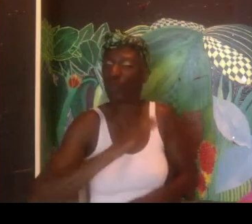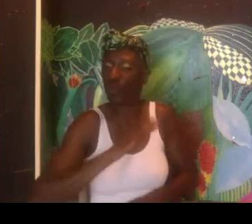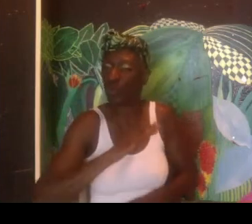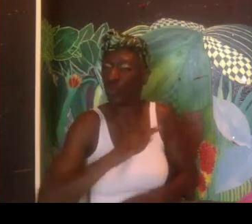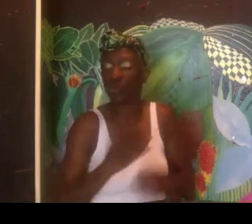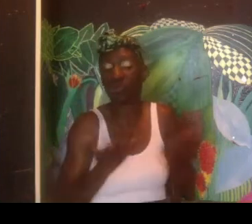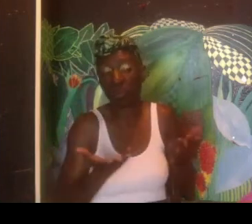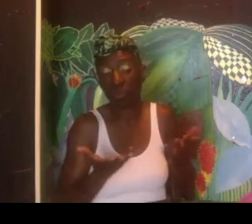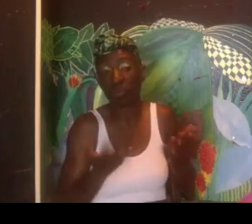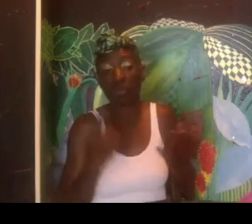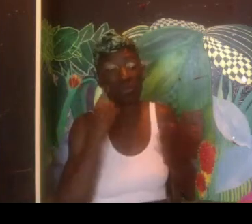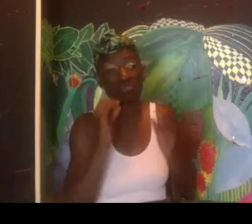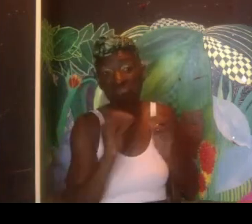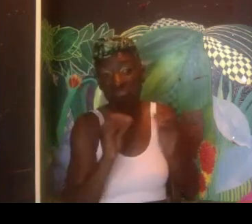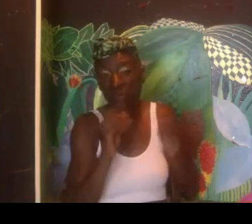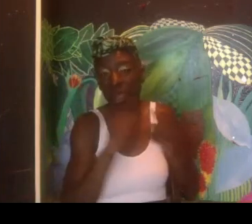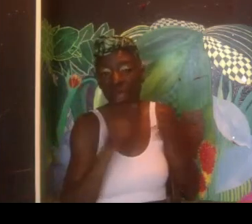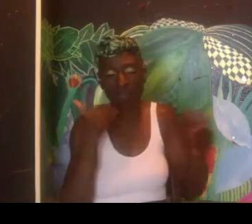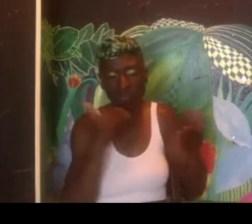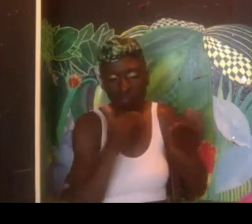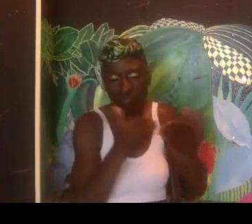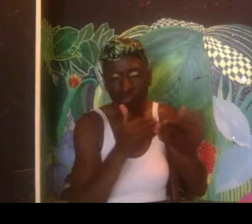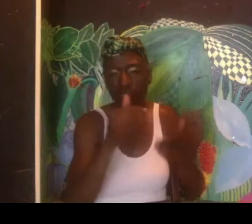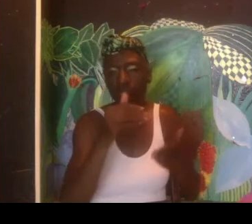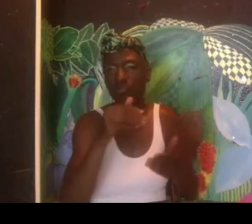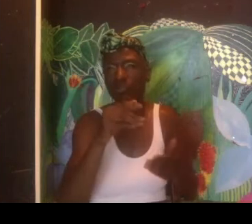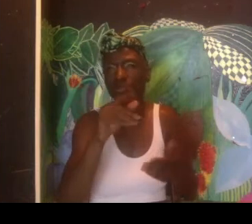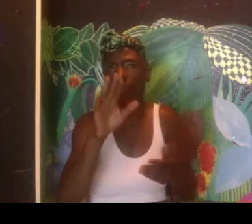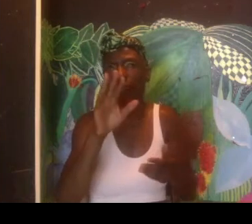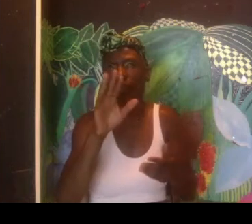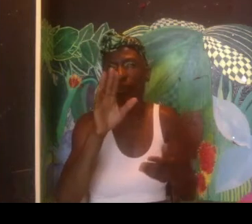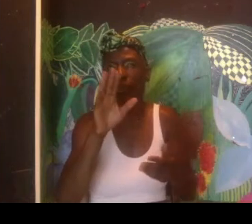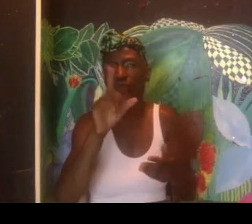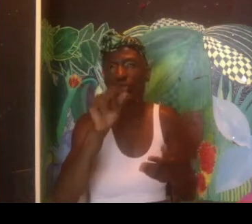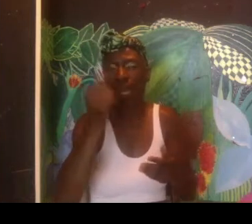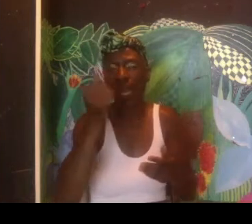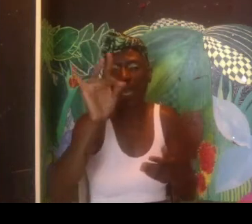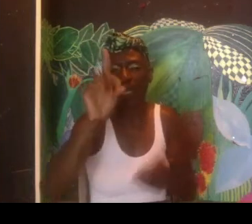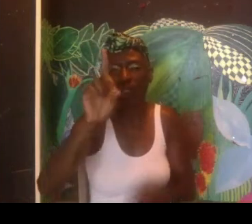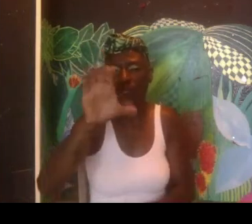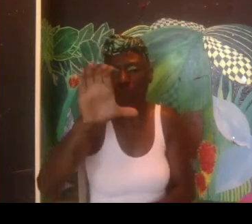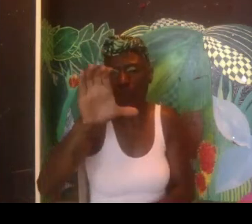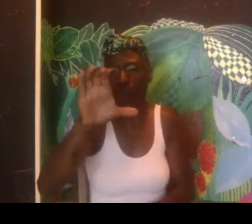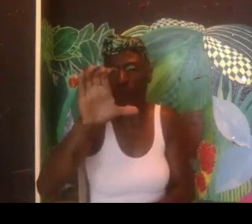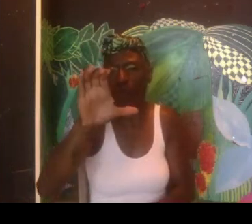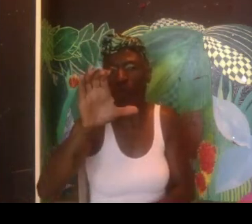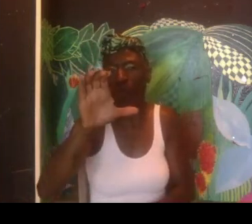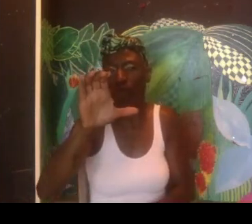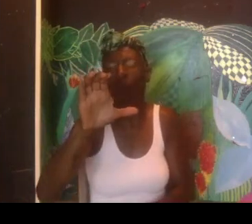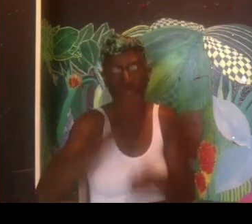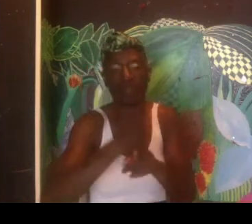and be able to cognitively understand the process of analyzing a script. And so it wasn't until